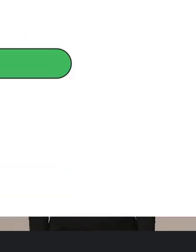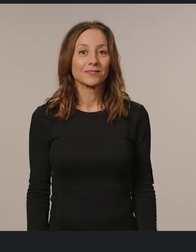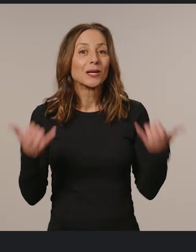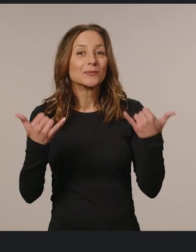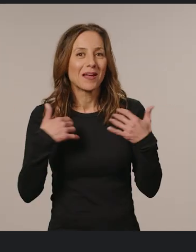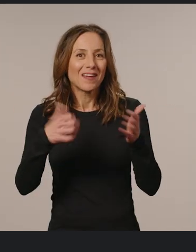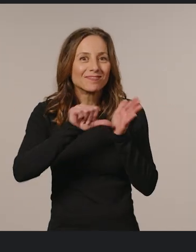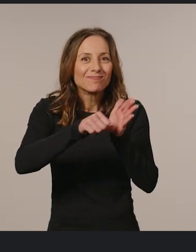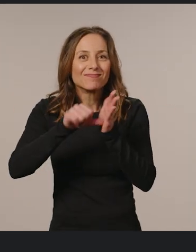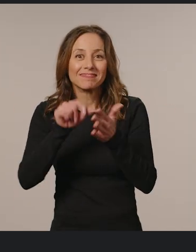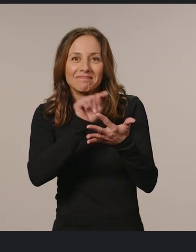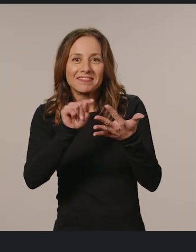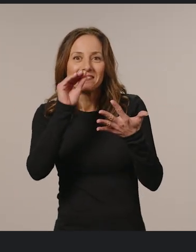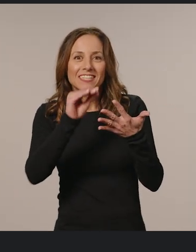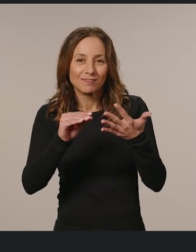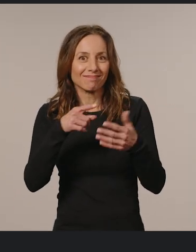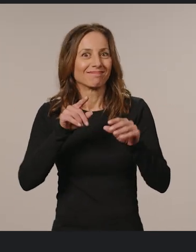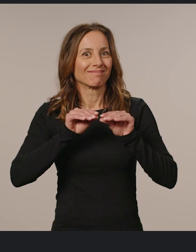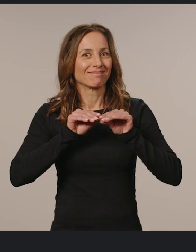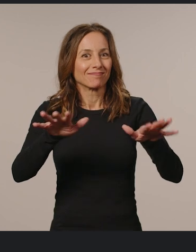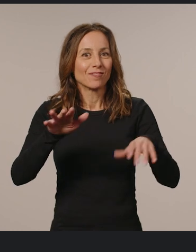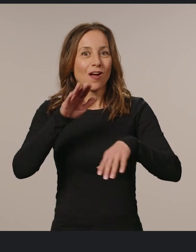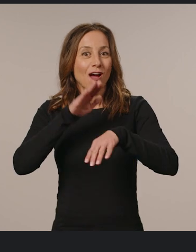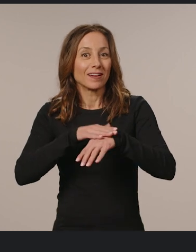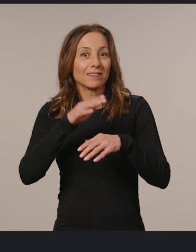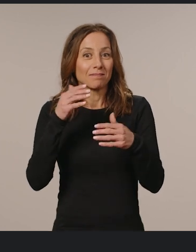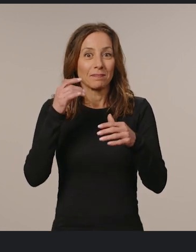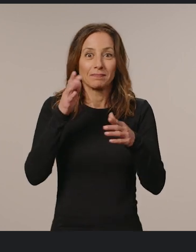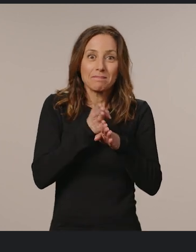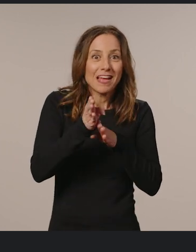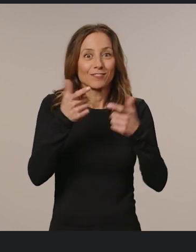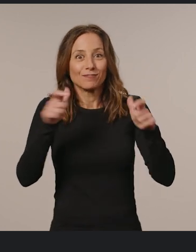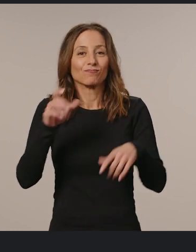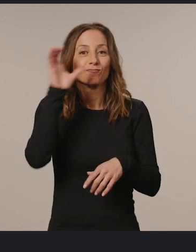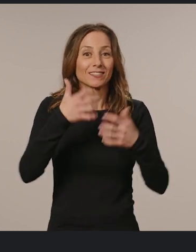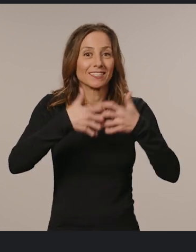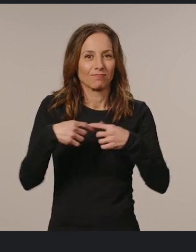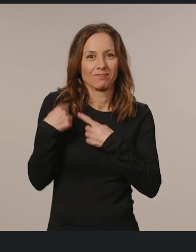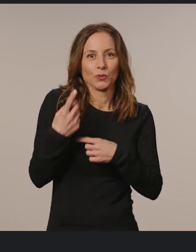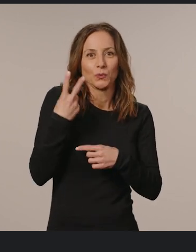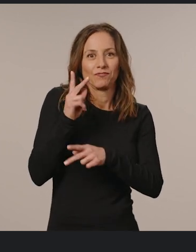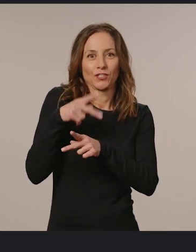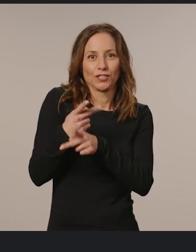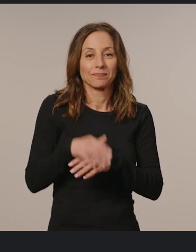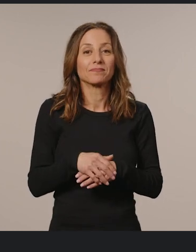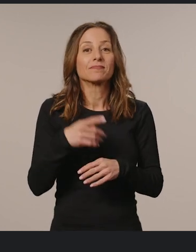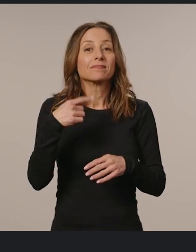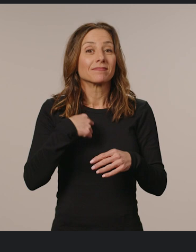Today, I want to highlight some features that became available to all major browser engines in the past two versions. As I mentioned,